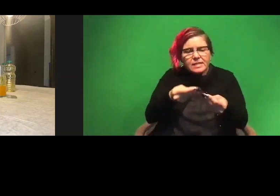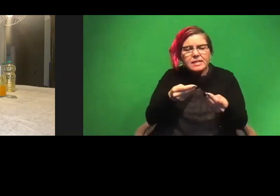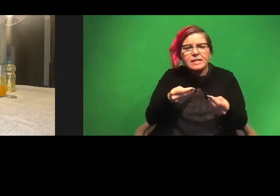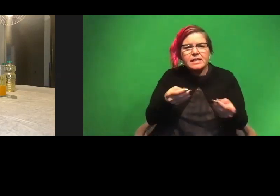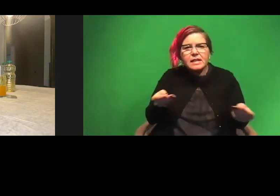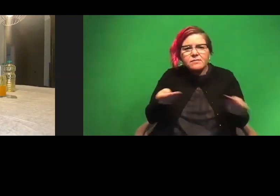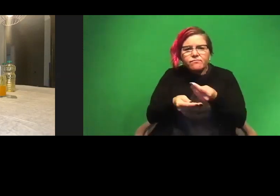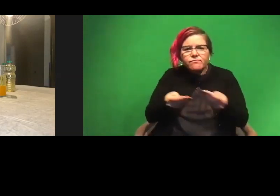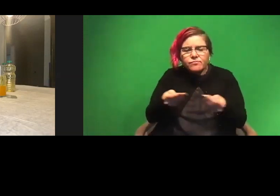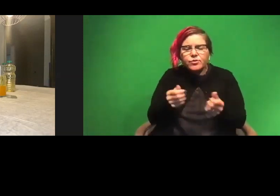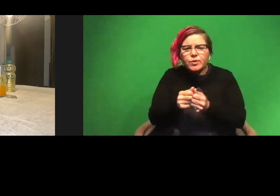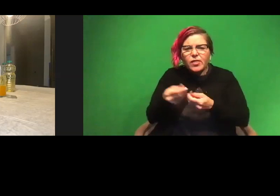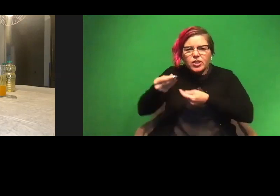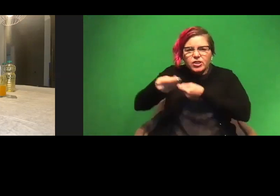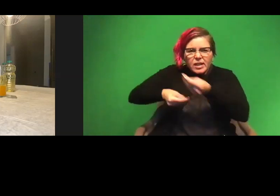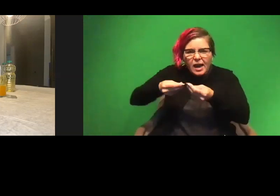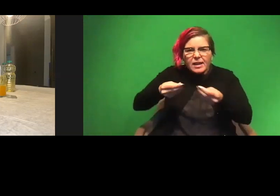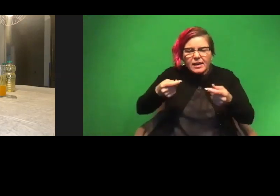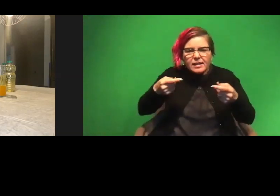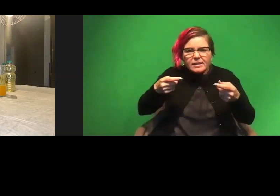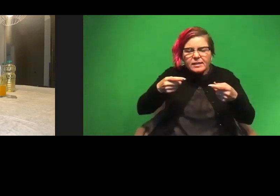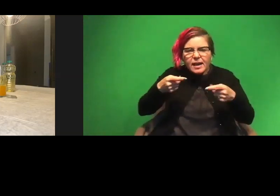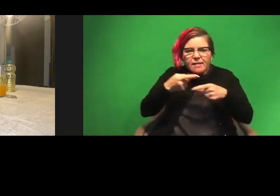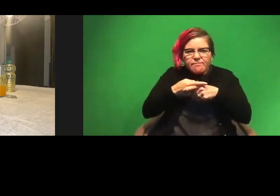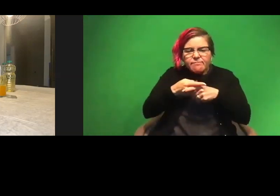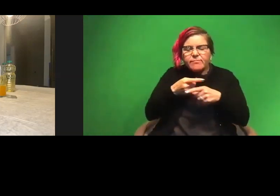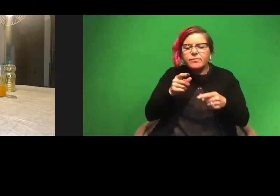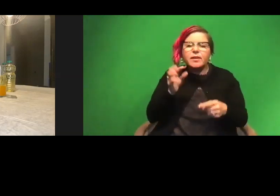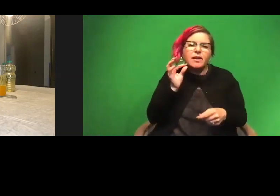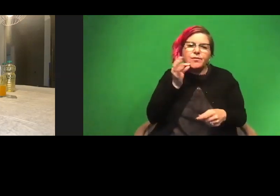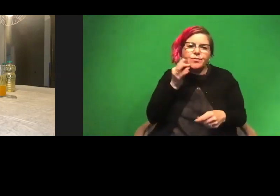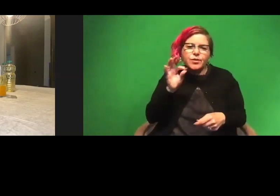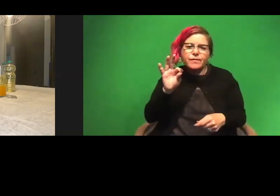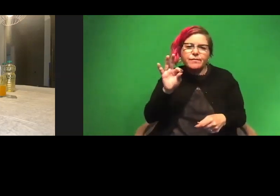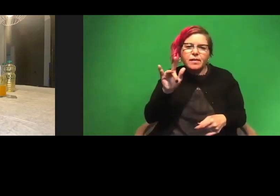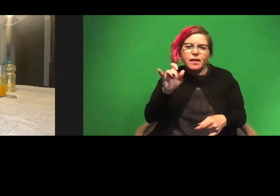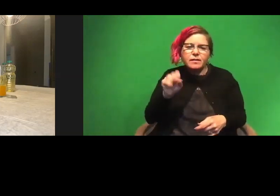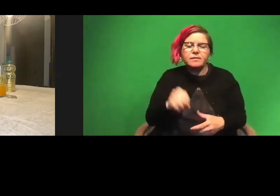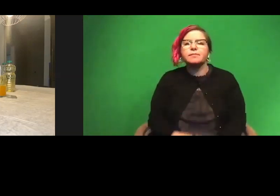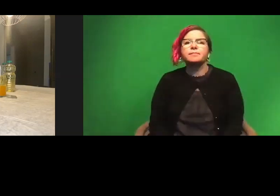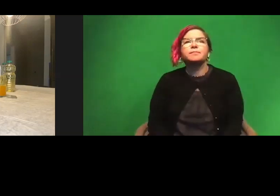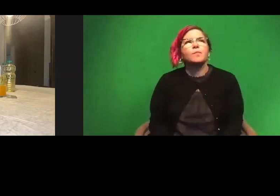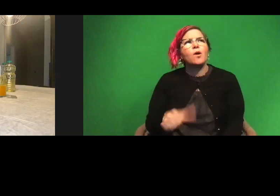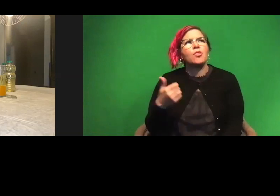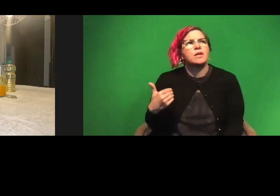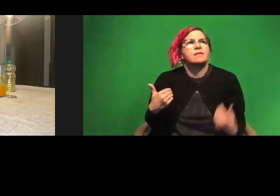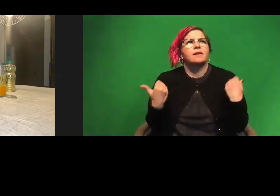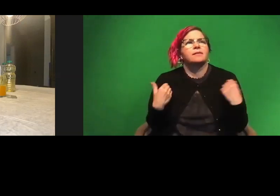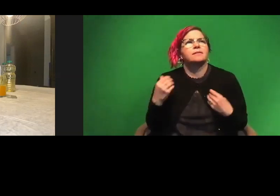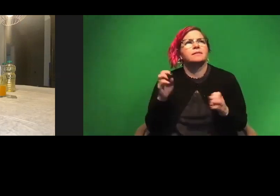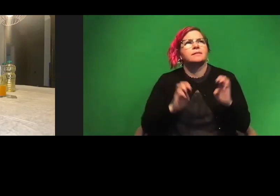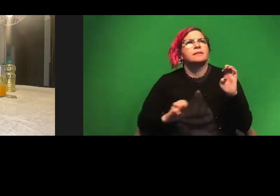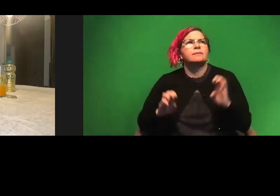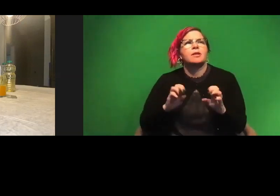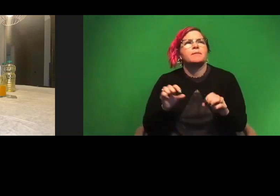together to see what genetics you can come out with using the fruit flies. Um, what other young scientist